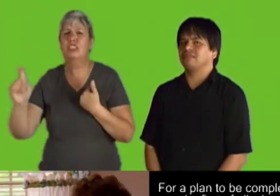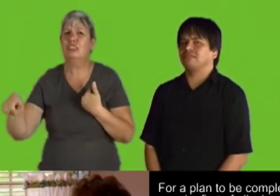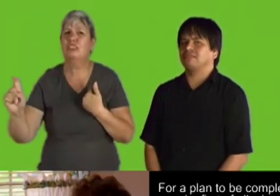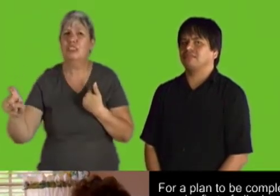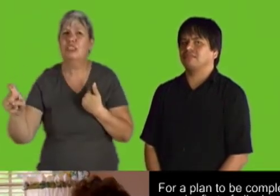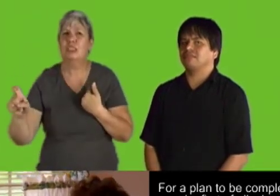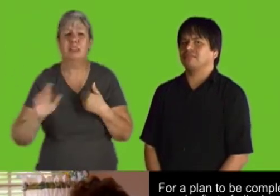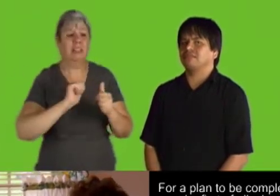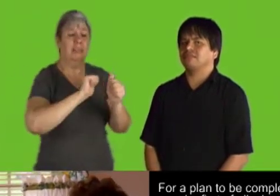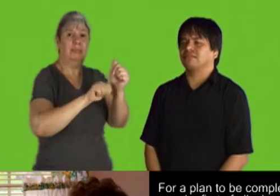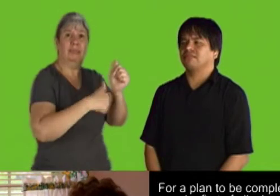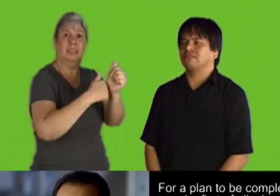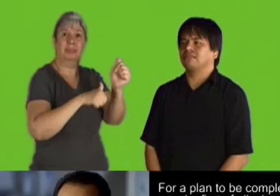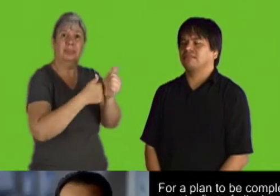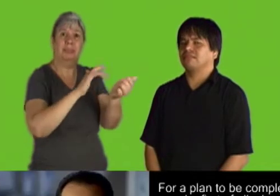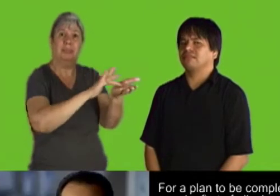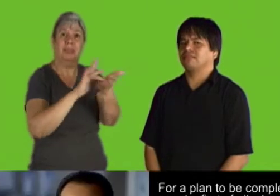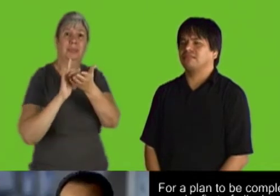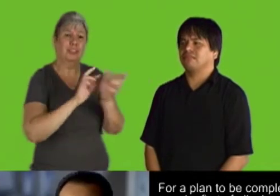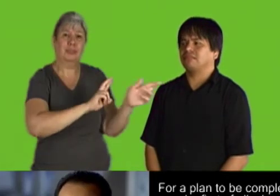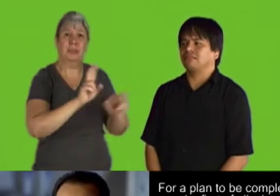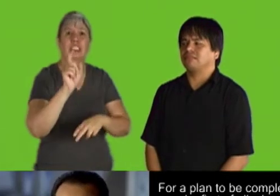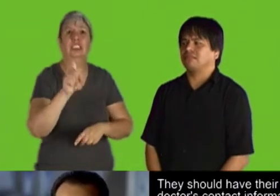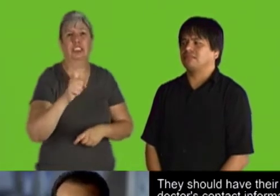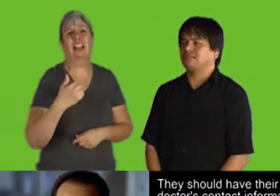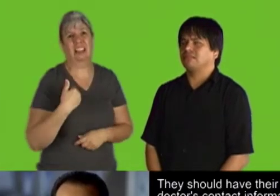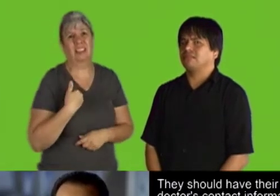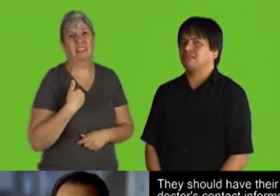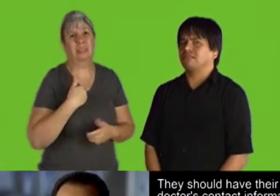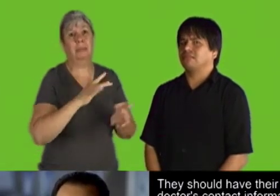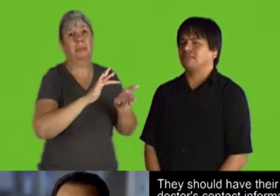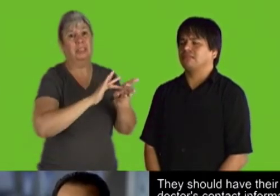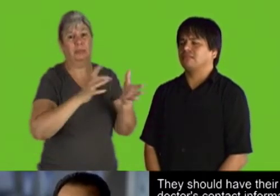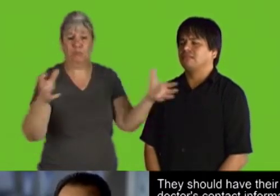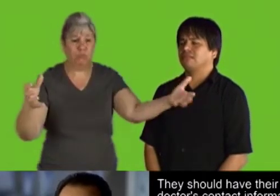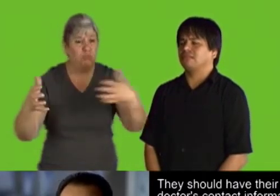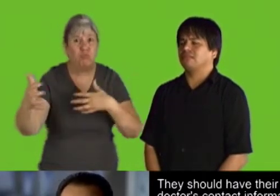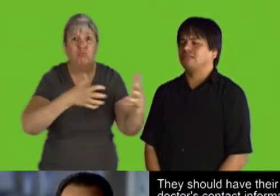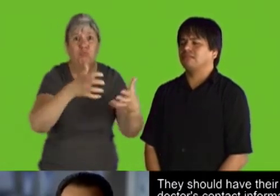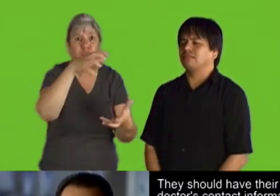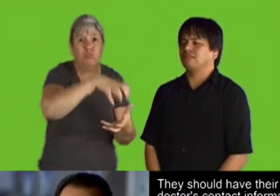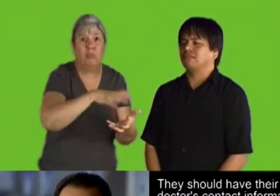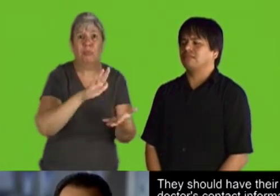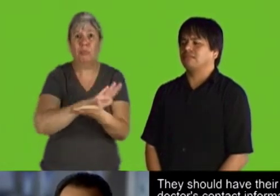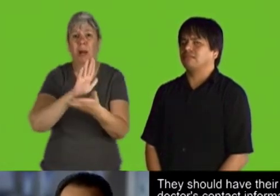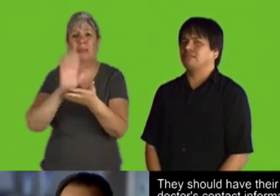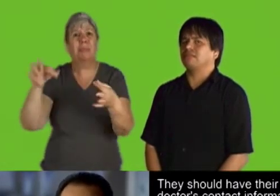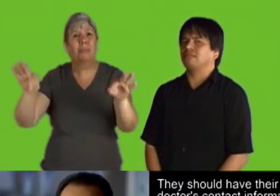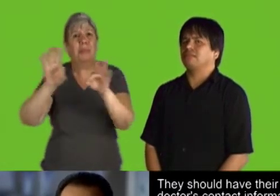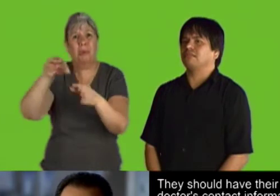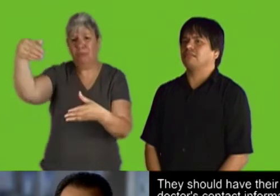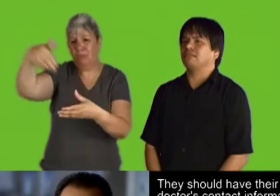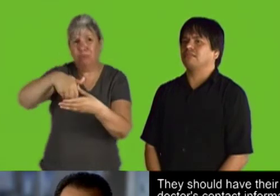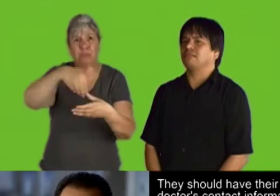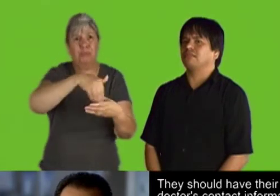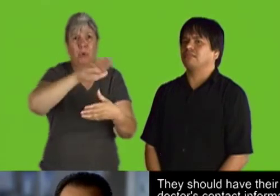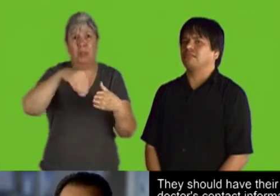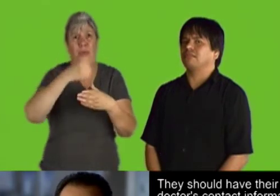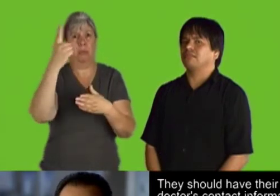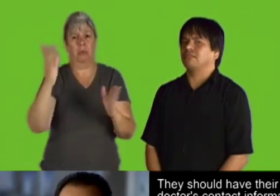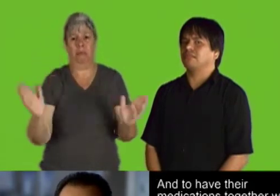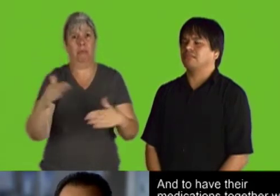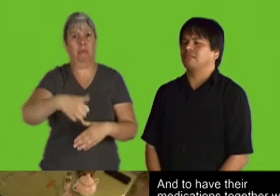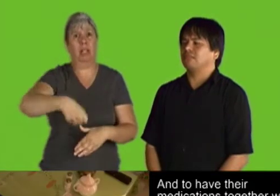suffer from diabetes or any type of chronic disease. They should have their doctor's contact information, their prescriptions as extra